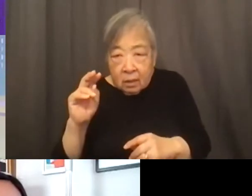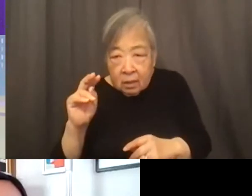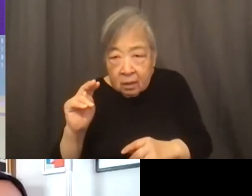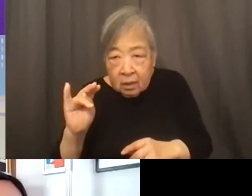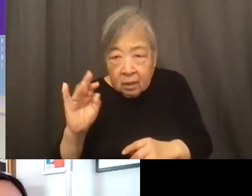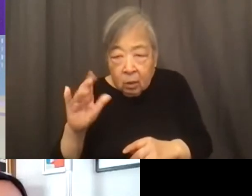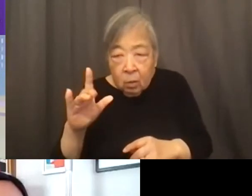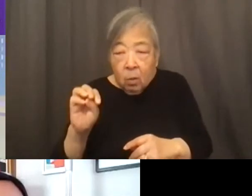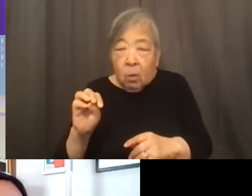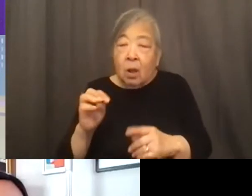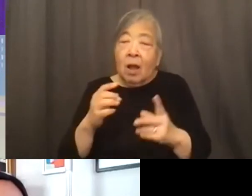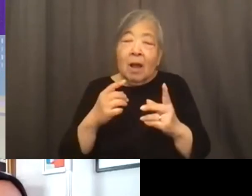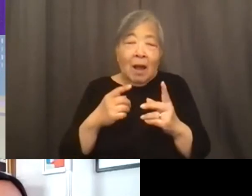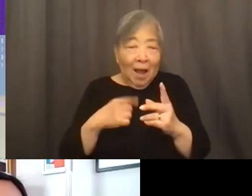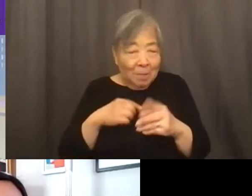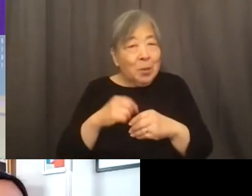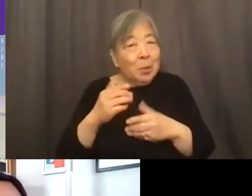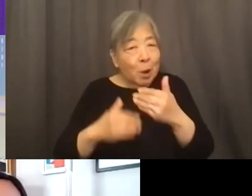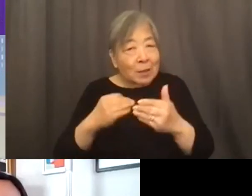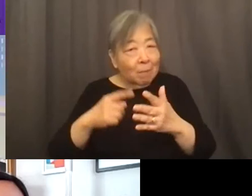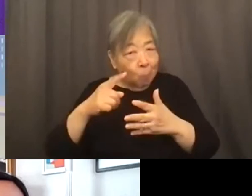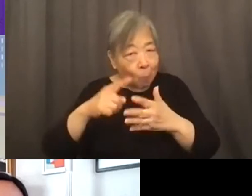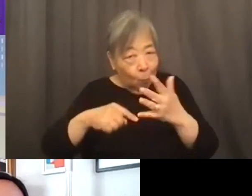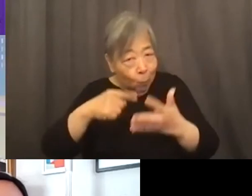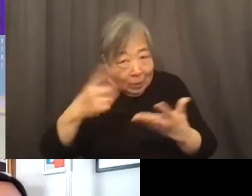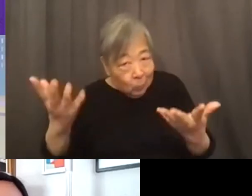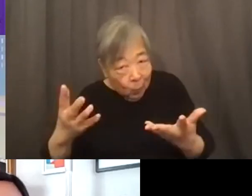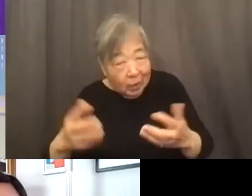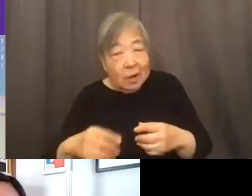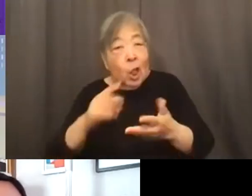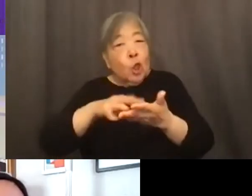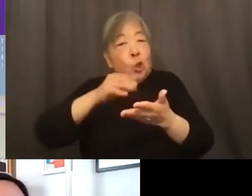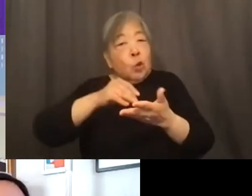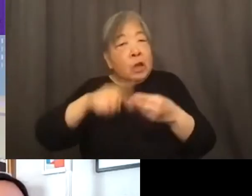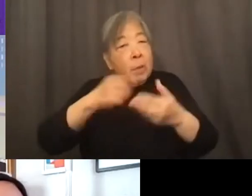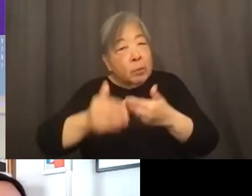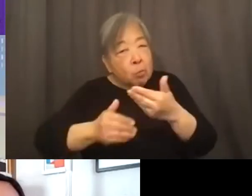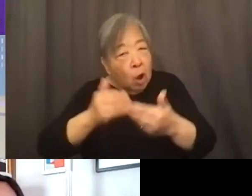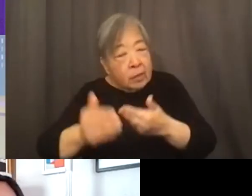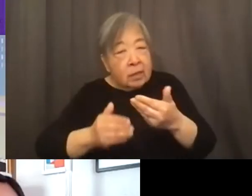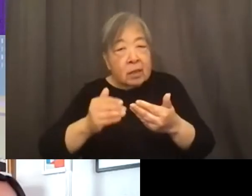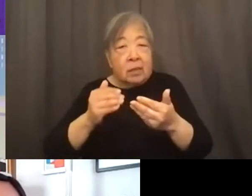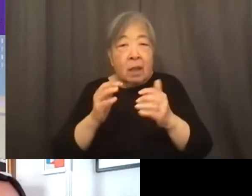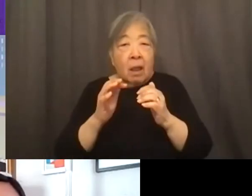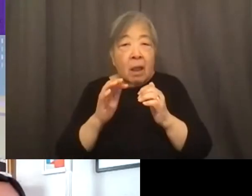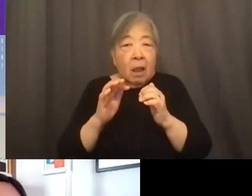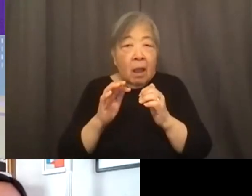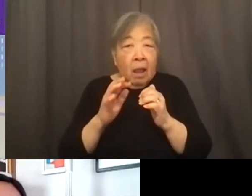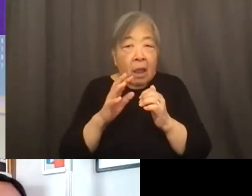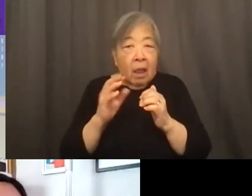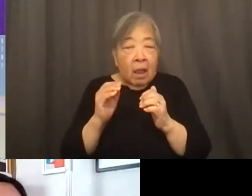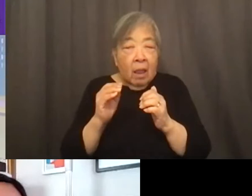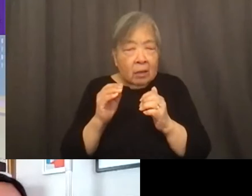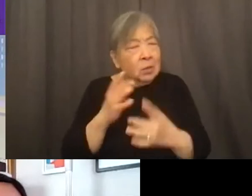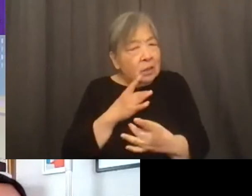reading what is the what so learning about that process and how names can change was really interesting to me